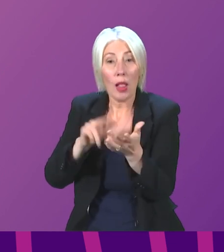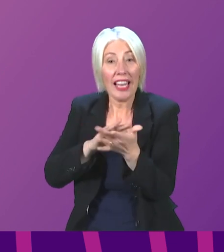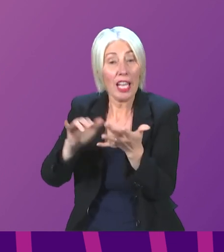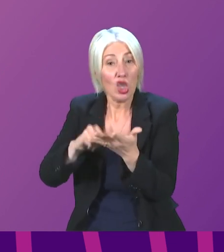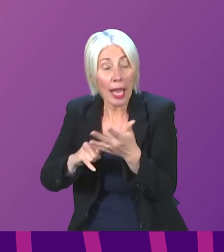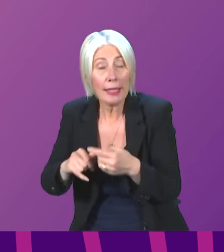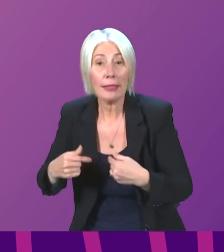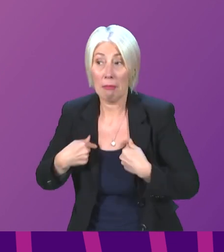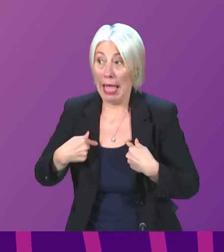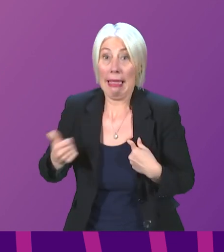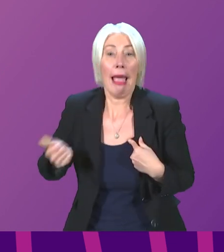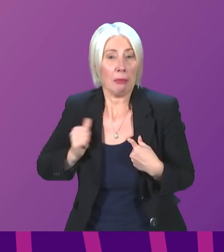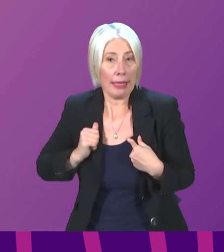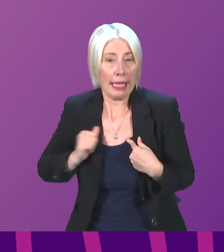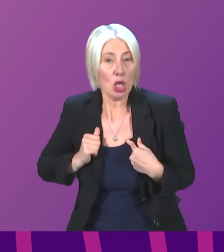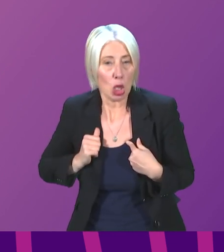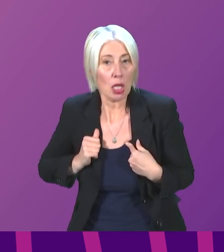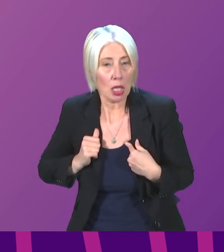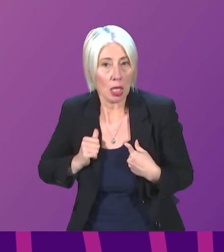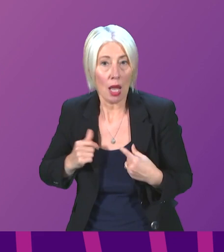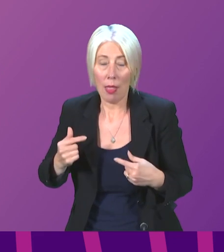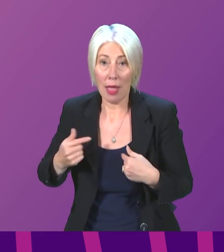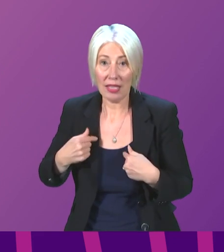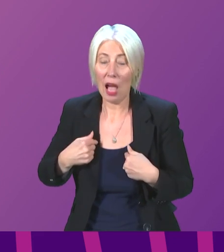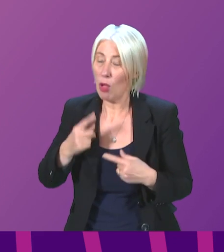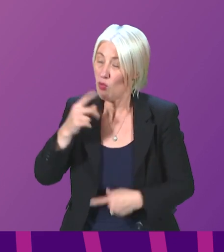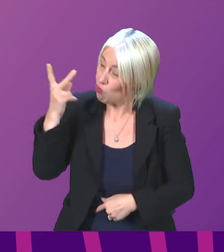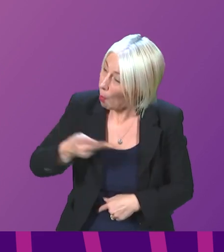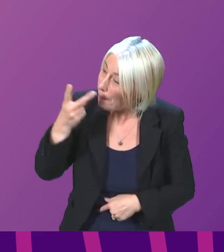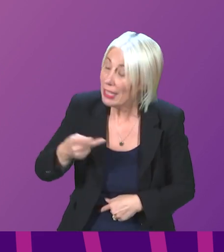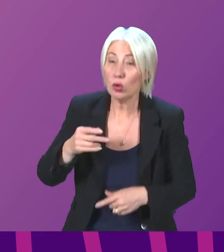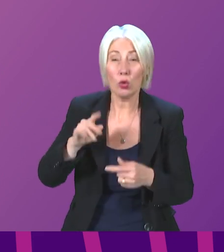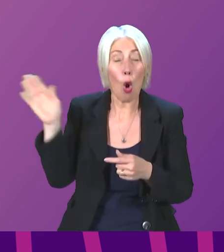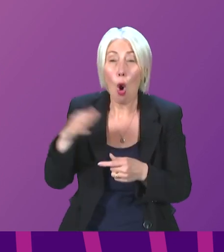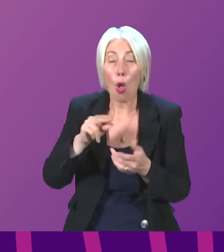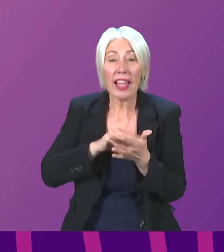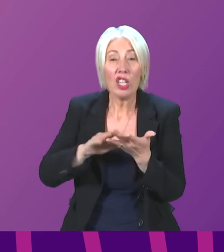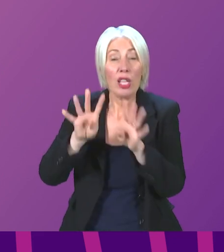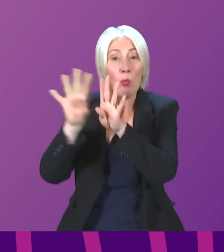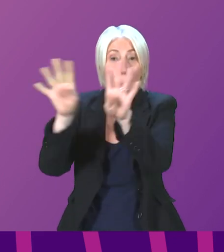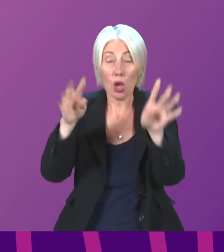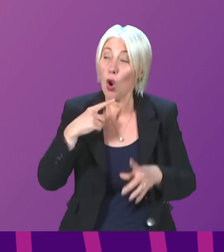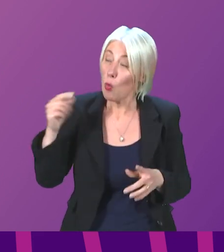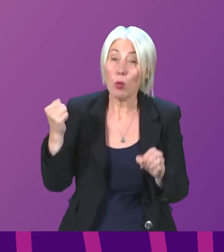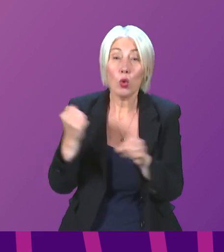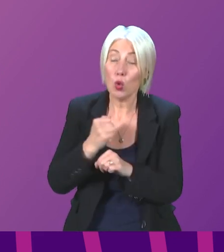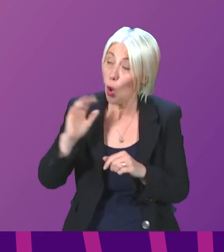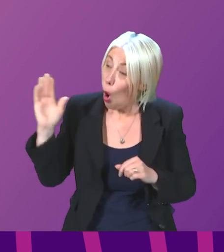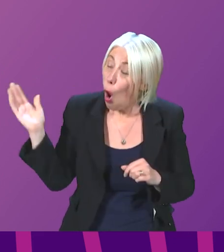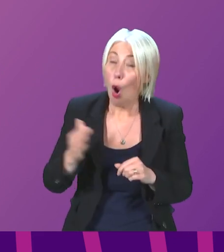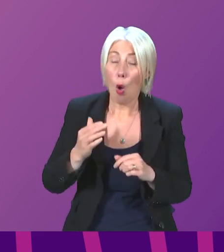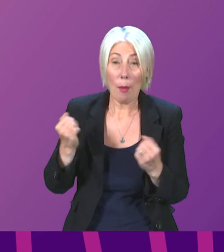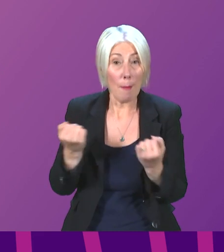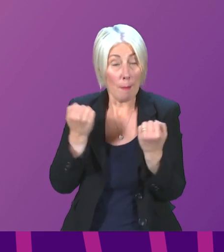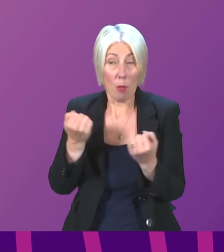expectation, absolute expectation would be, but I will further reiterate this to our health board colleagues, is that we would do everything in our power to get to those people or